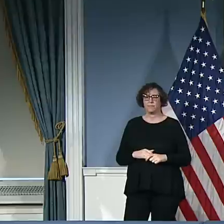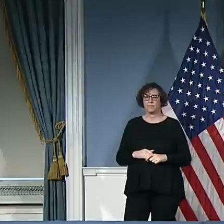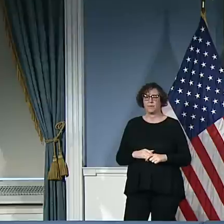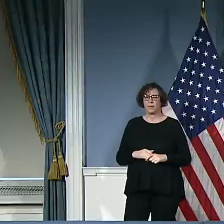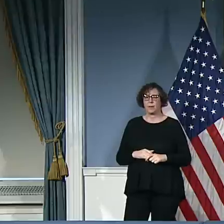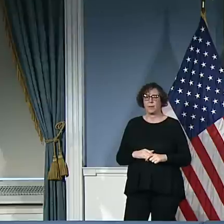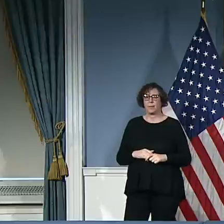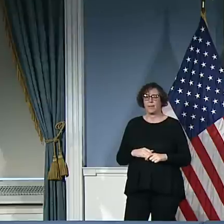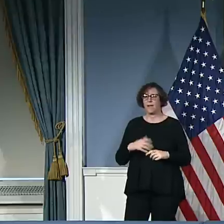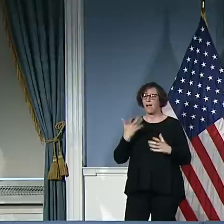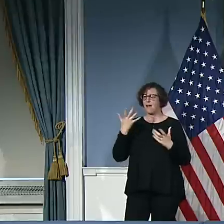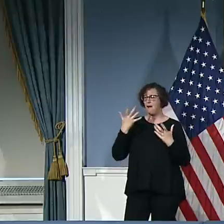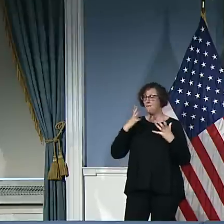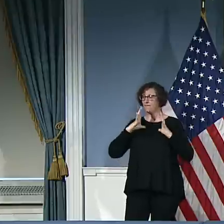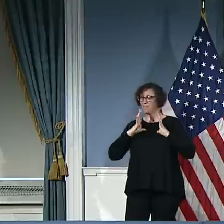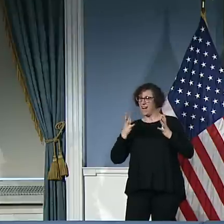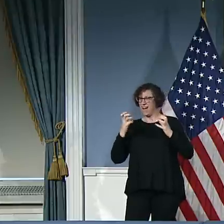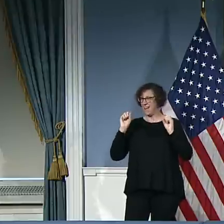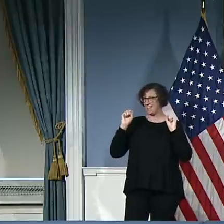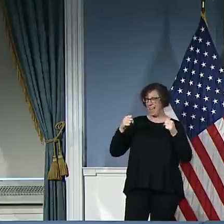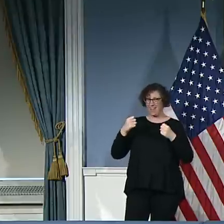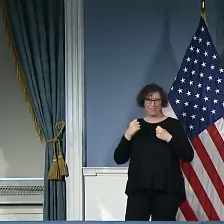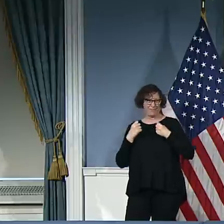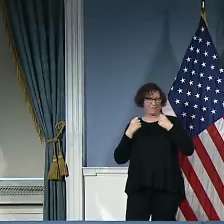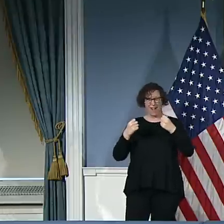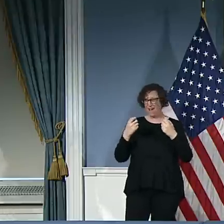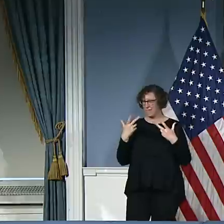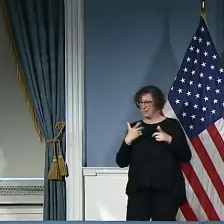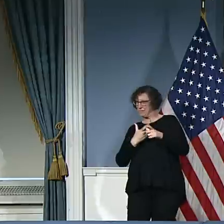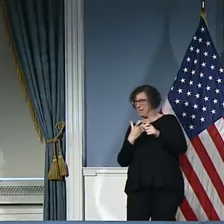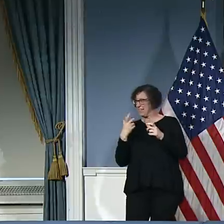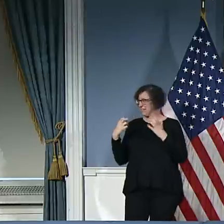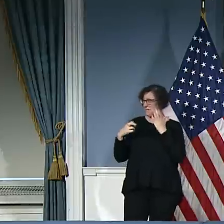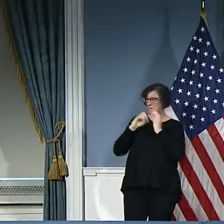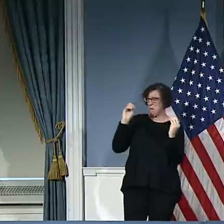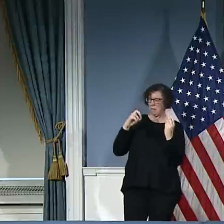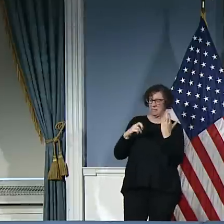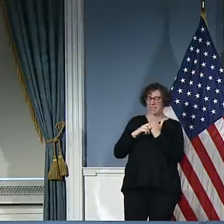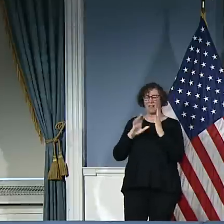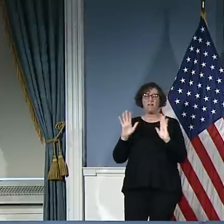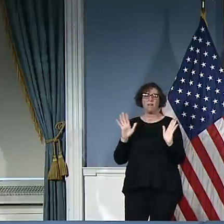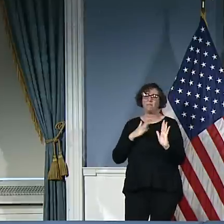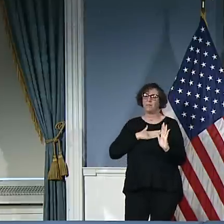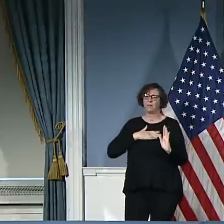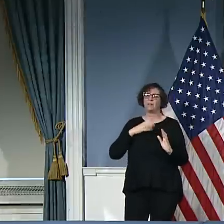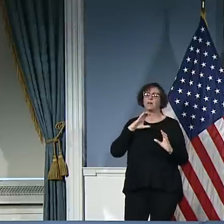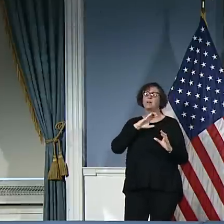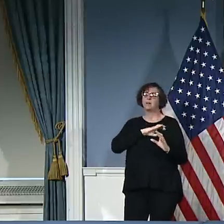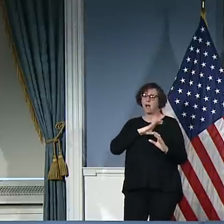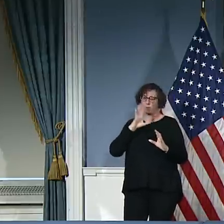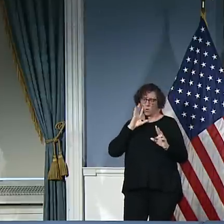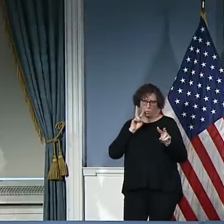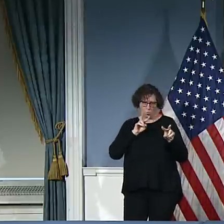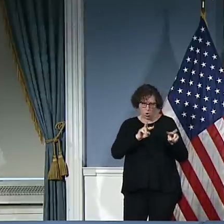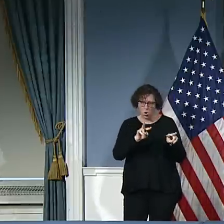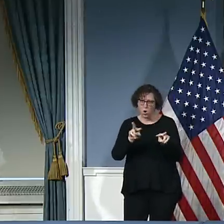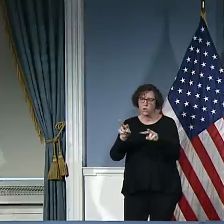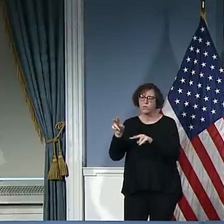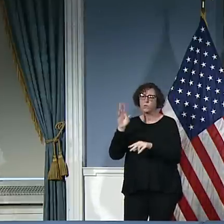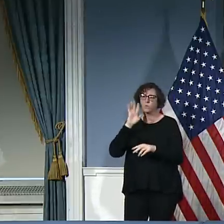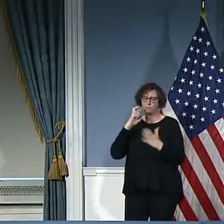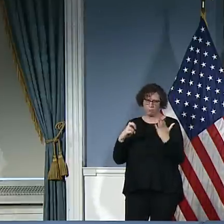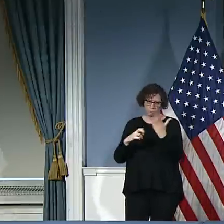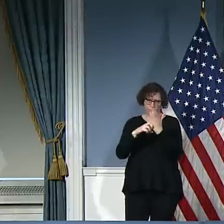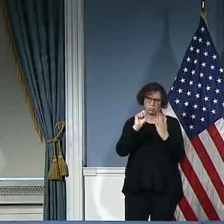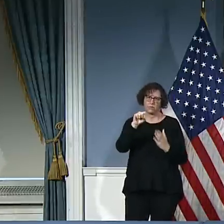and we will make sure the NYPD is vigilant and that there's real enforcement because we have to keep people safe. Next,